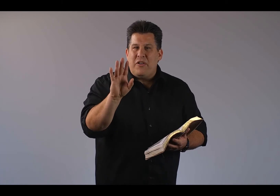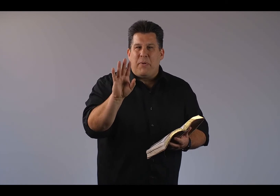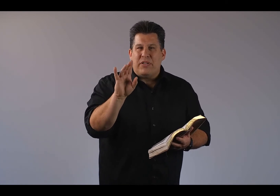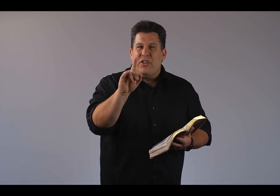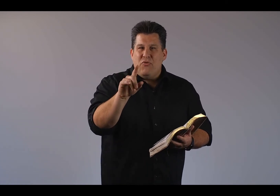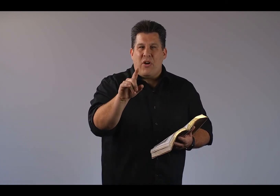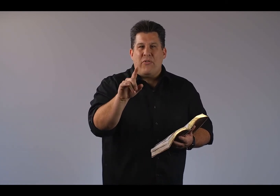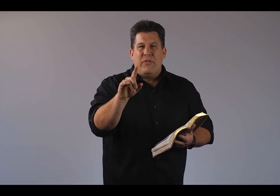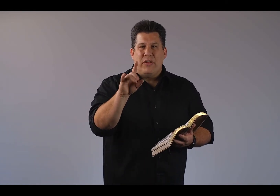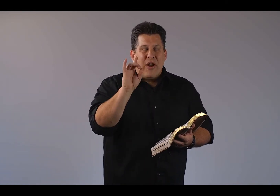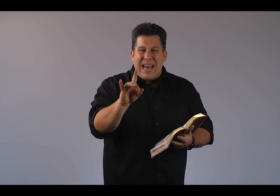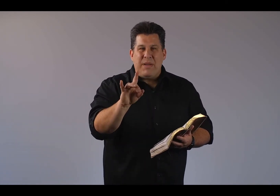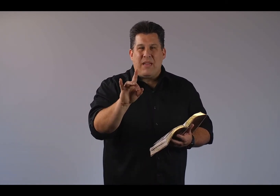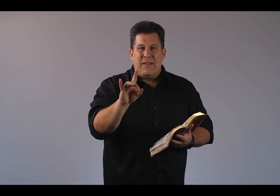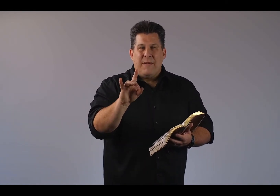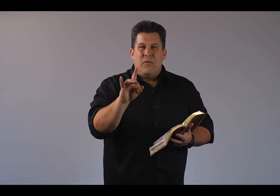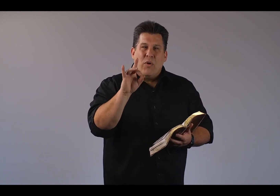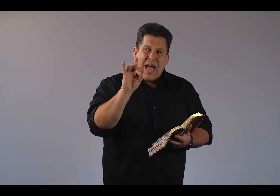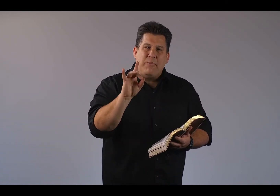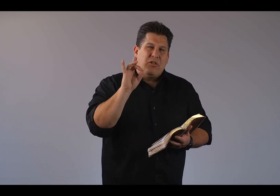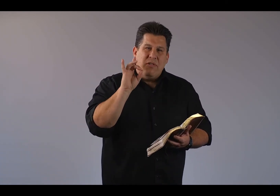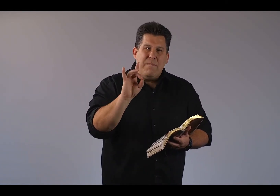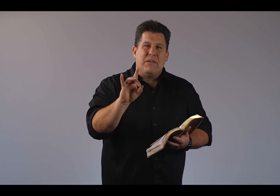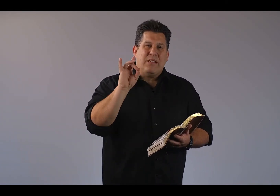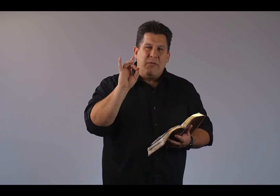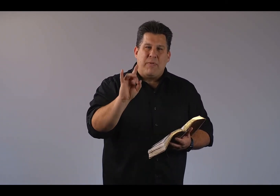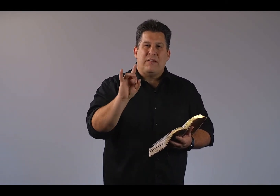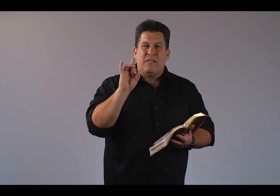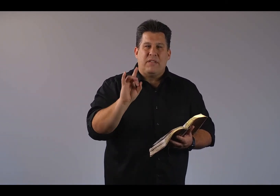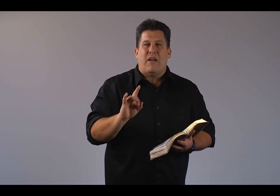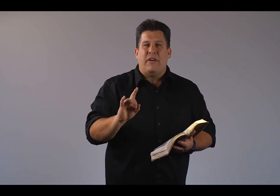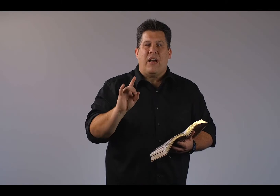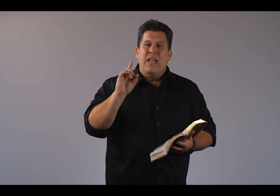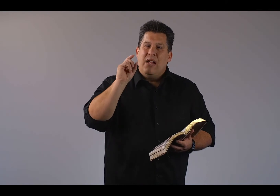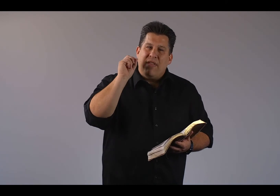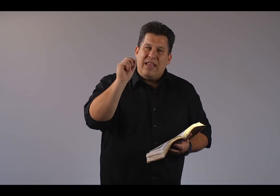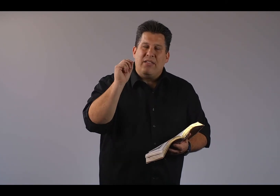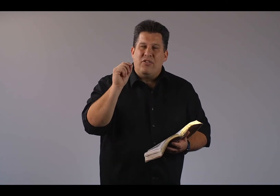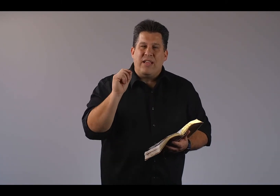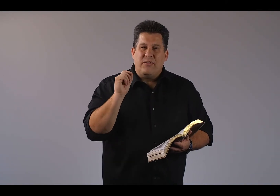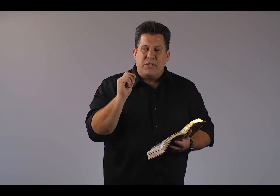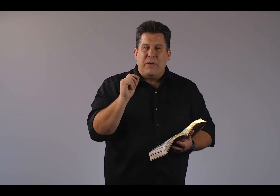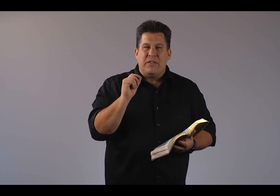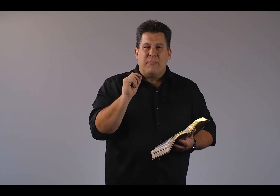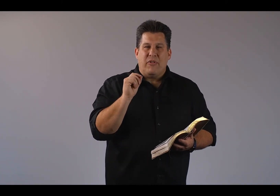person you know, your enemy, will absolutely melt in the presence of a sovereign God if they get the chance to experience him fully.